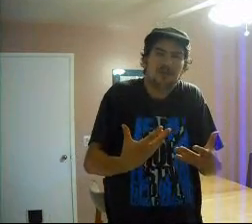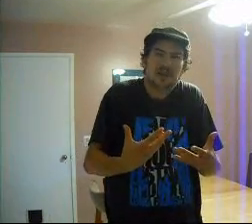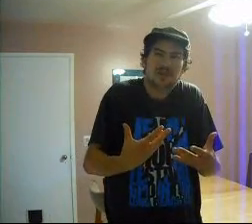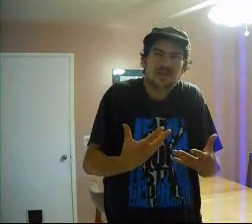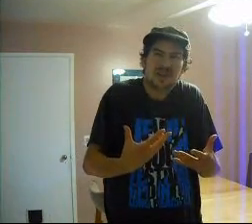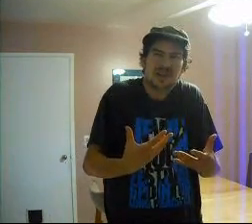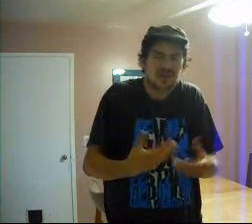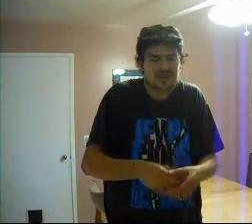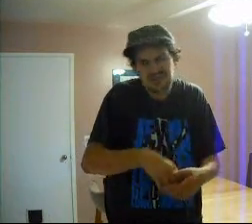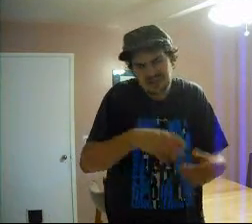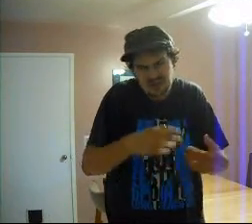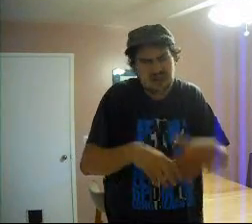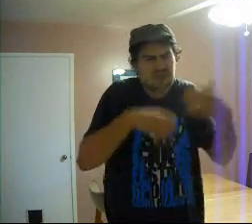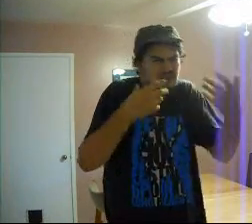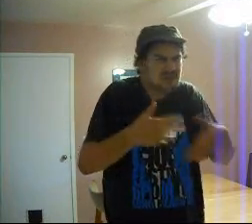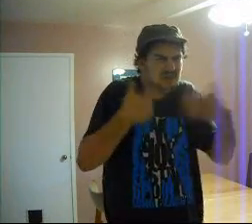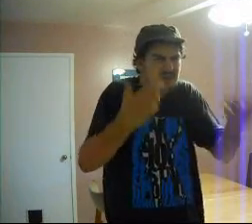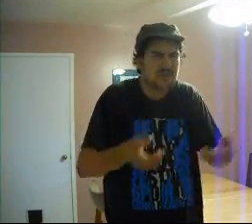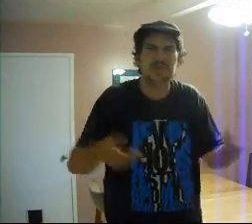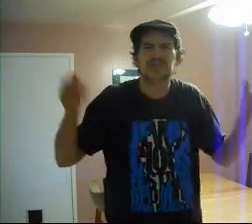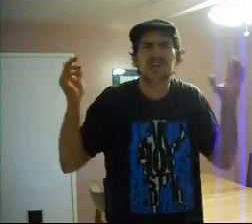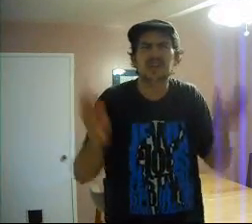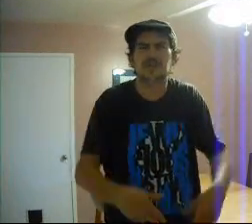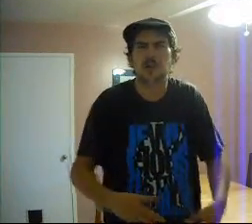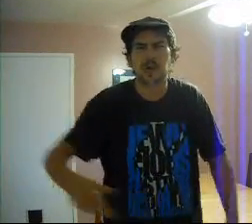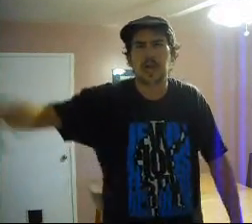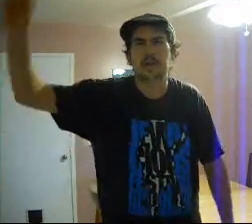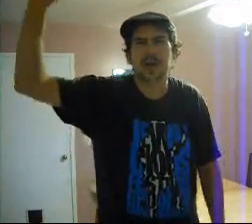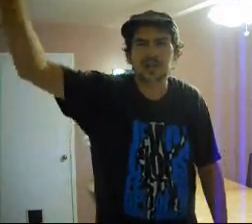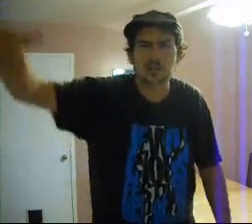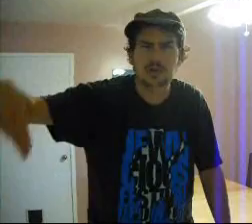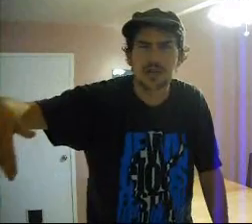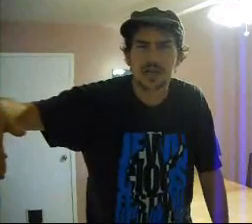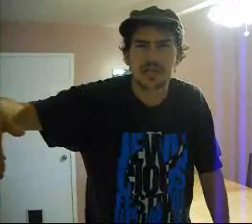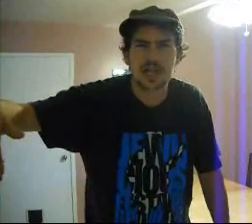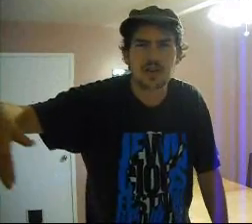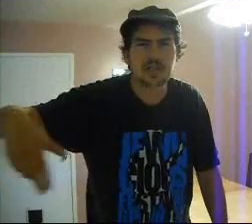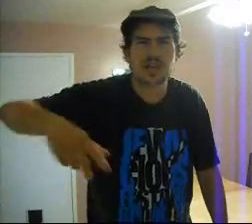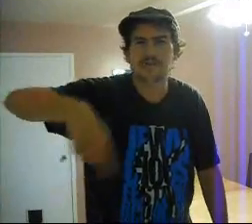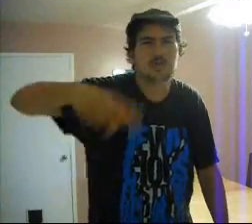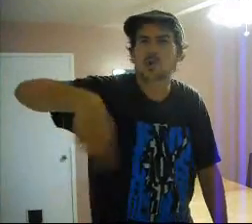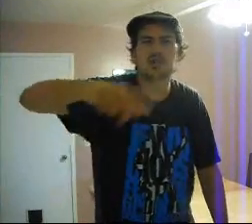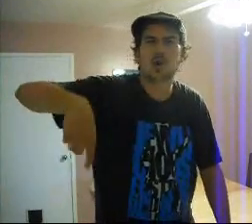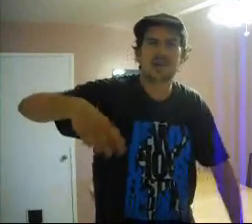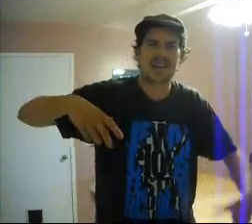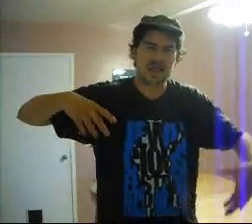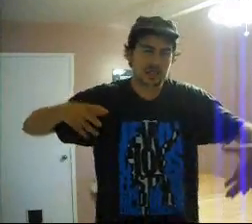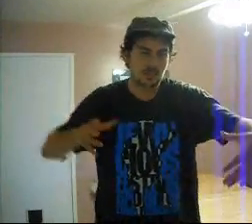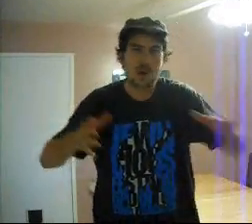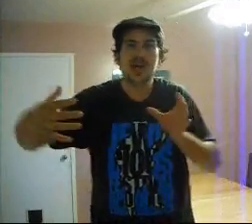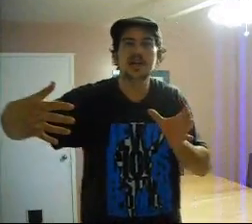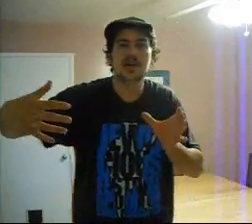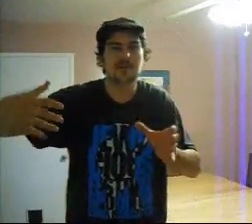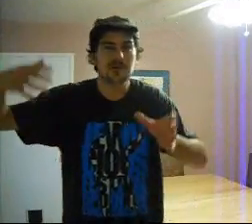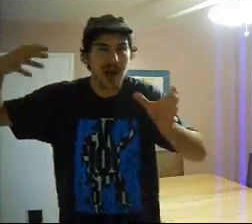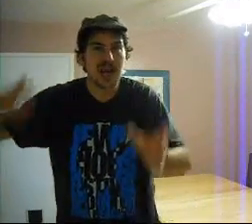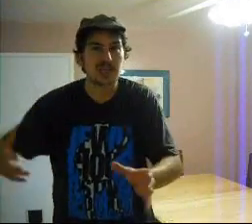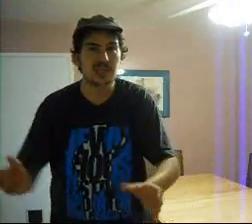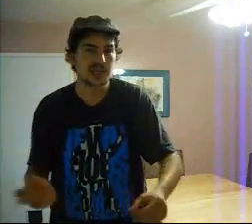I say Kinos. It's just over and over and over. we're sitting on the floor. in my shul in San Jose. The floors aren't. Wide enough. Where you actually sit. So have